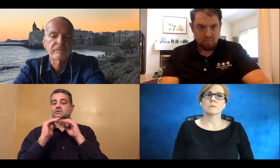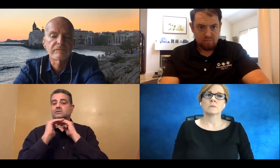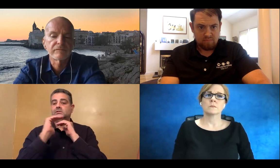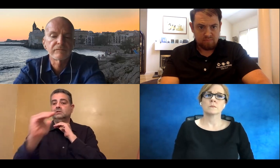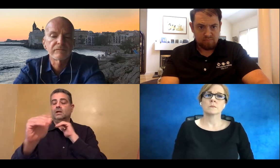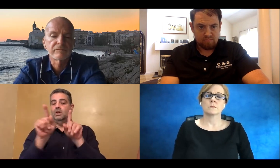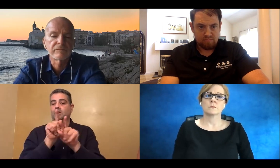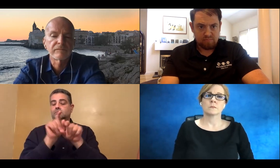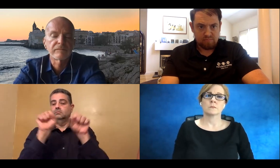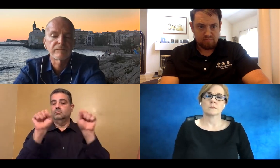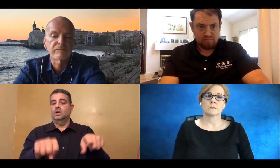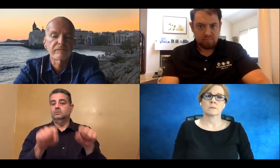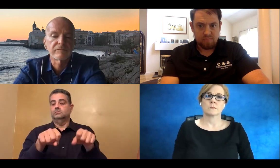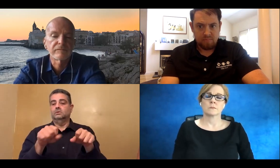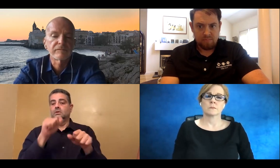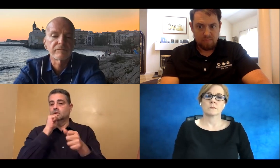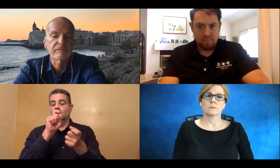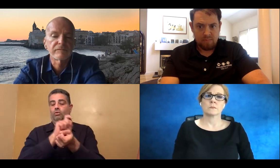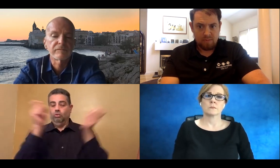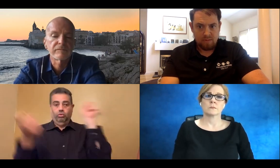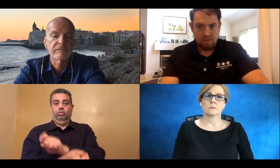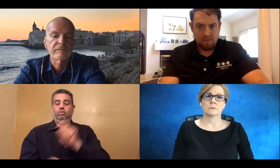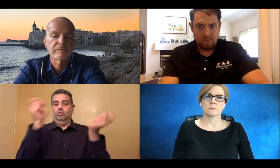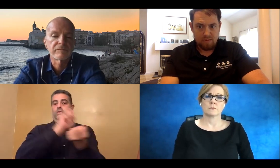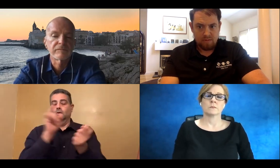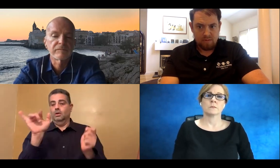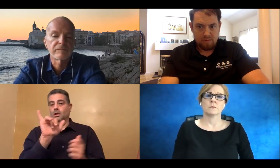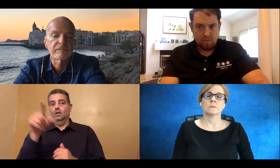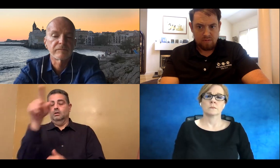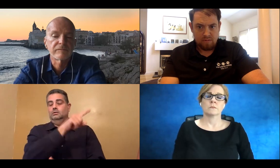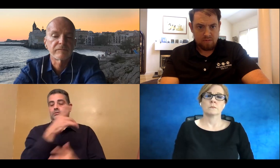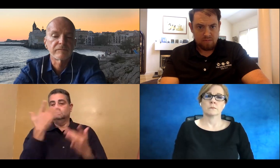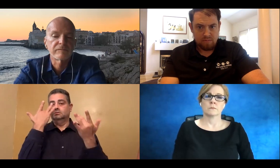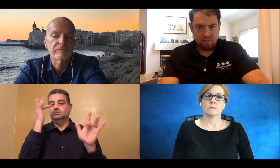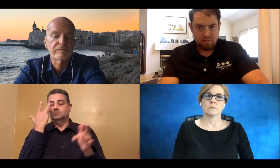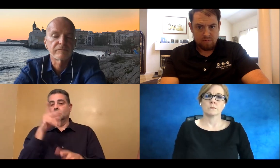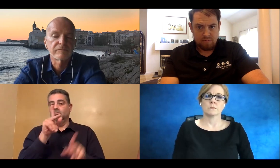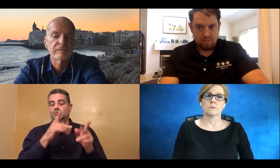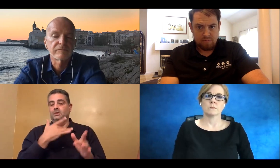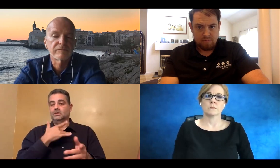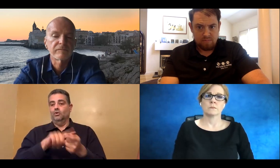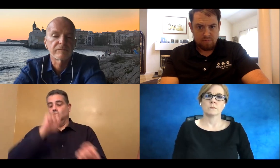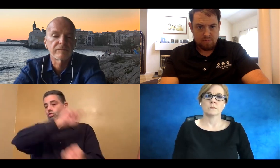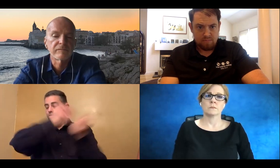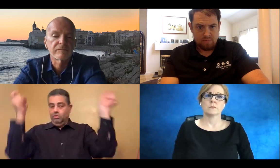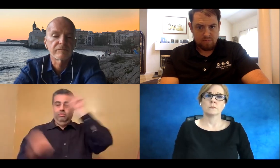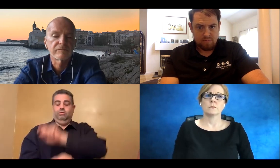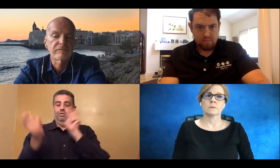We will try to keep our software as stable as possible. We don't want to introduce a lot of changes.